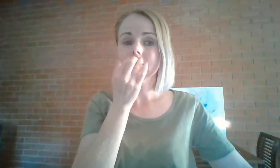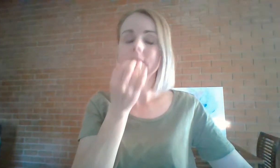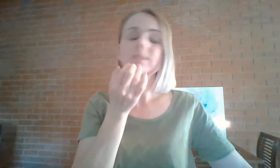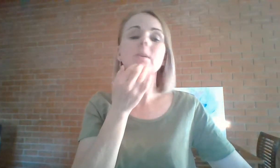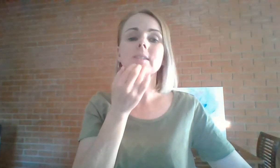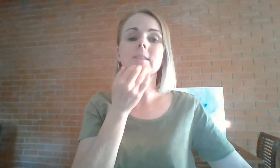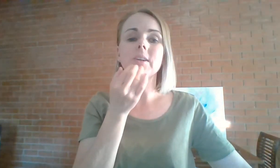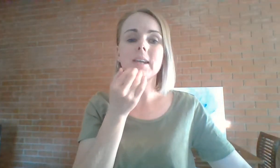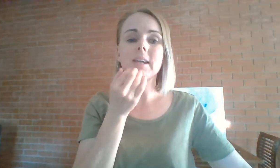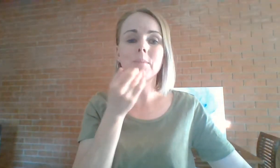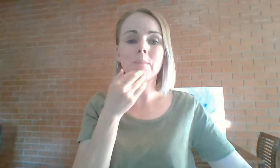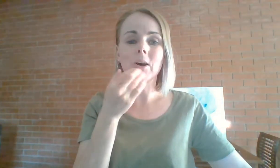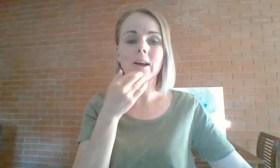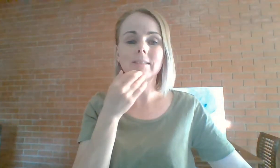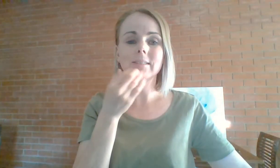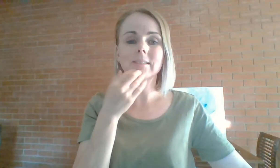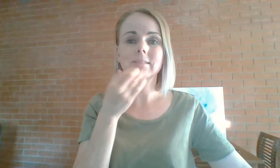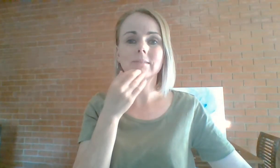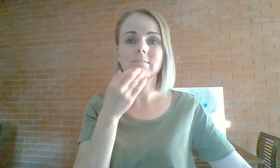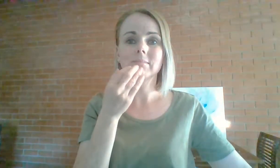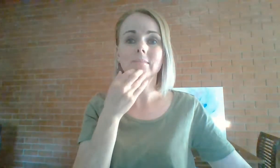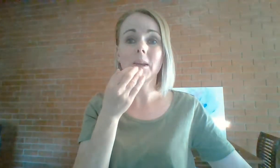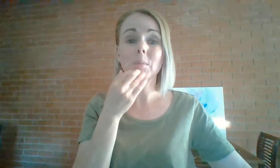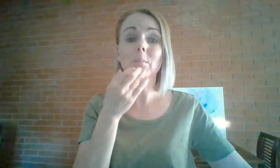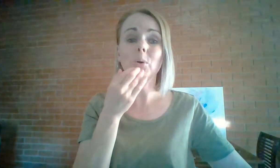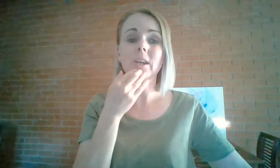So I slow down my mind and my body.